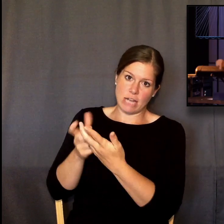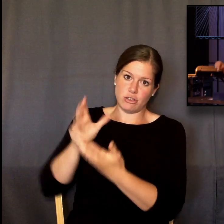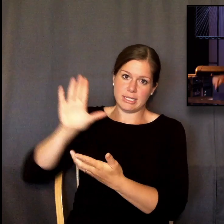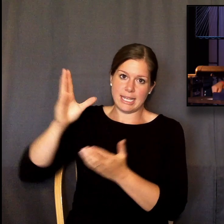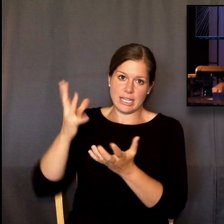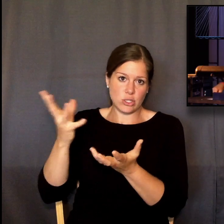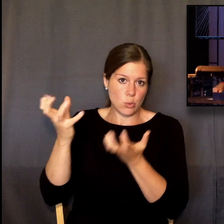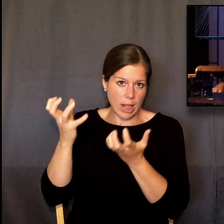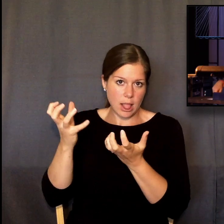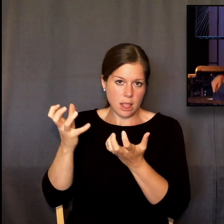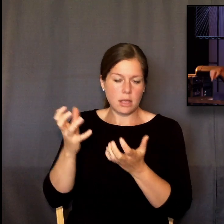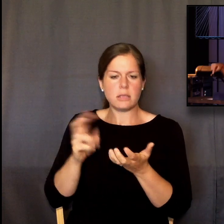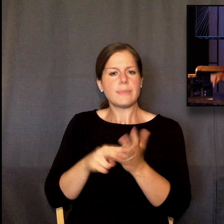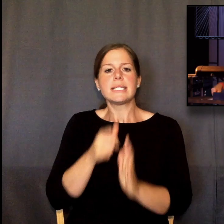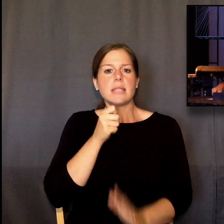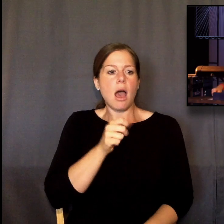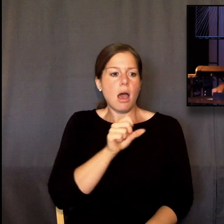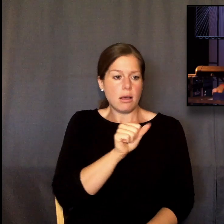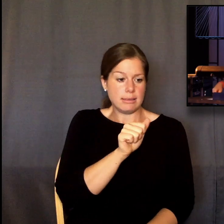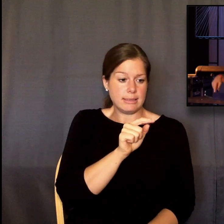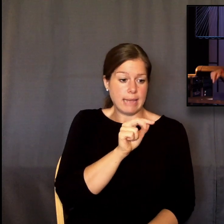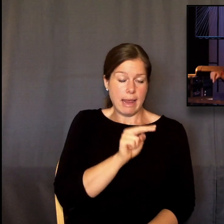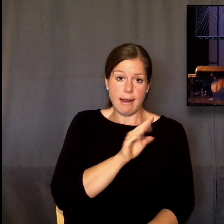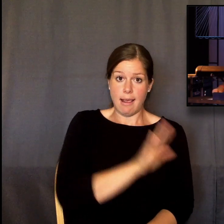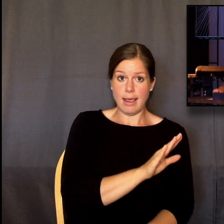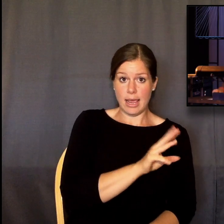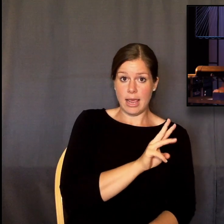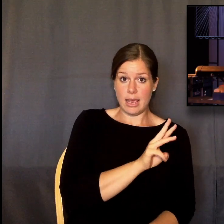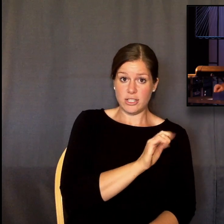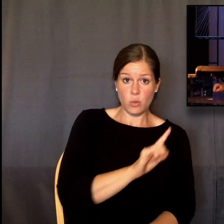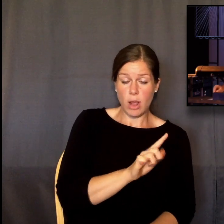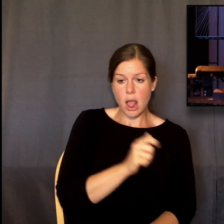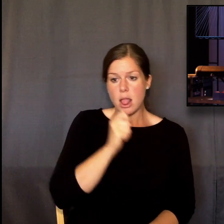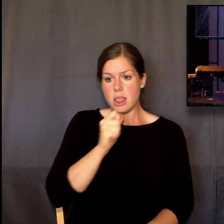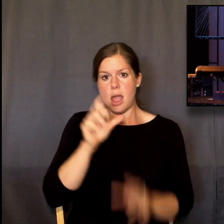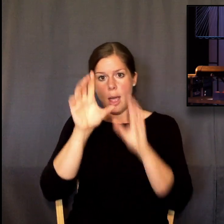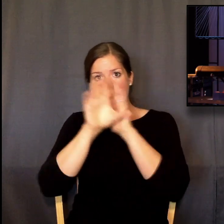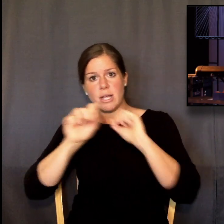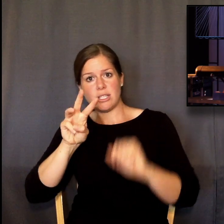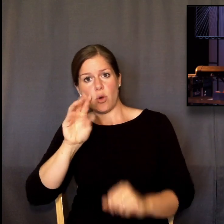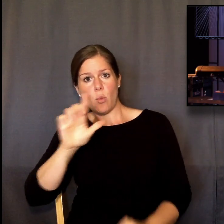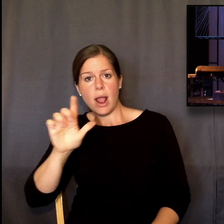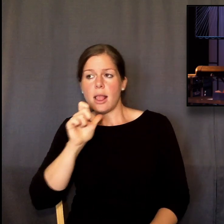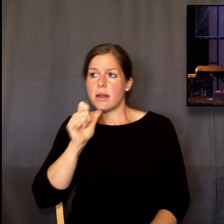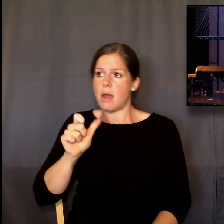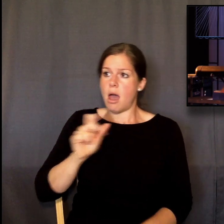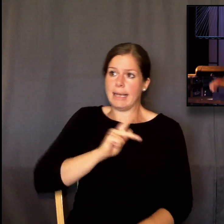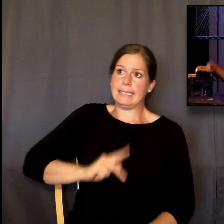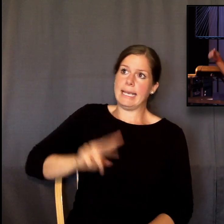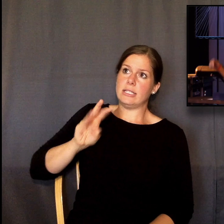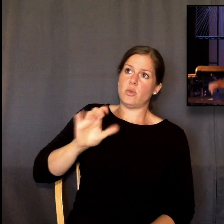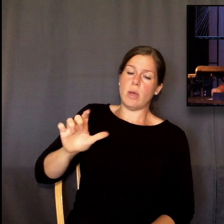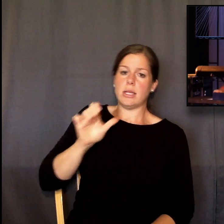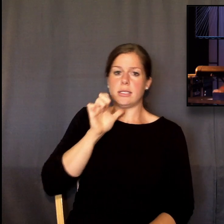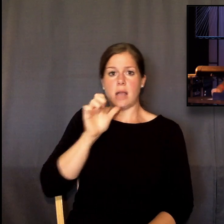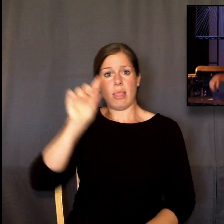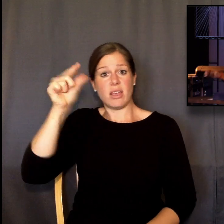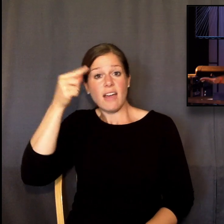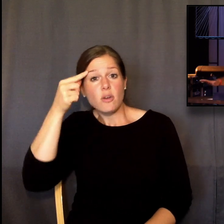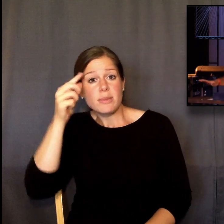will, not Satan's will, not angel's will, not demon's will, not president's wills, not king's wills, not government's